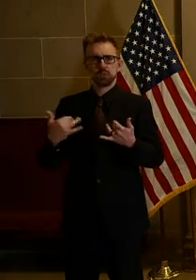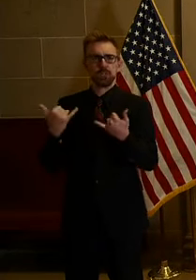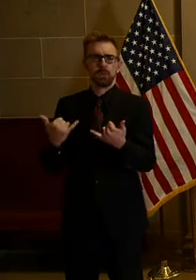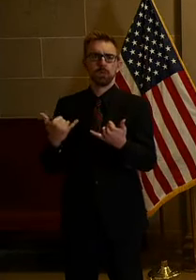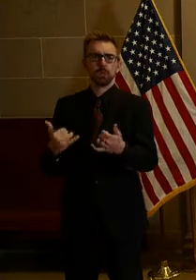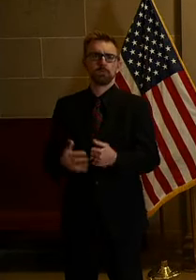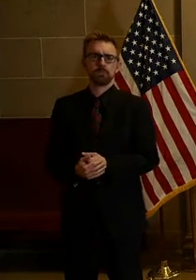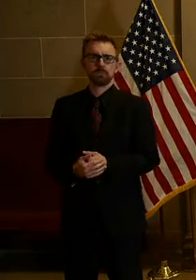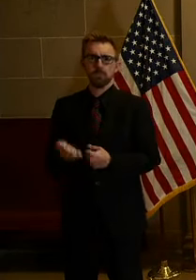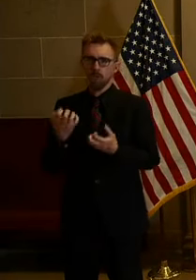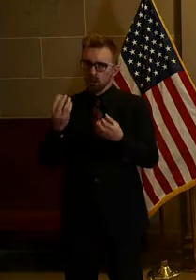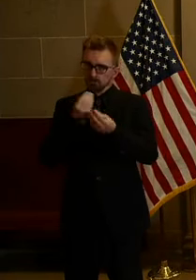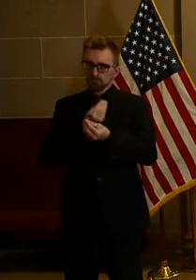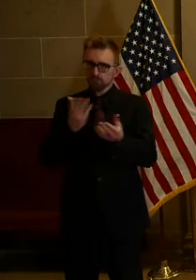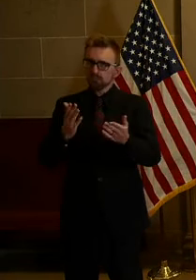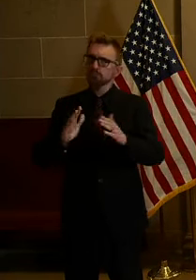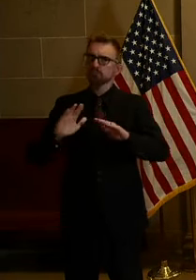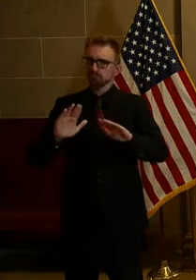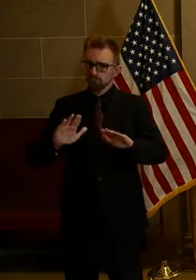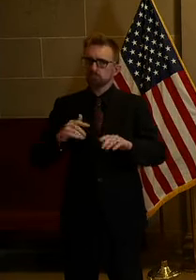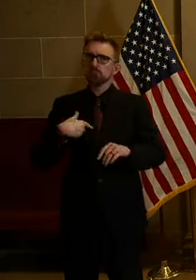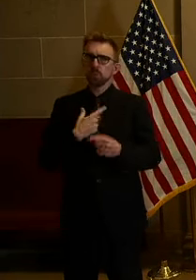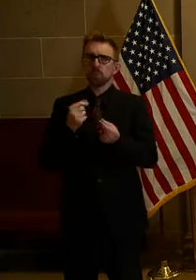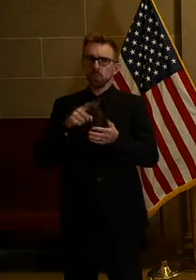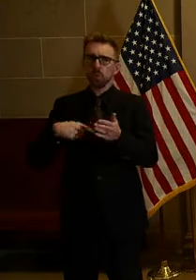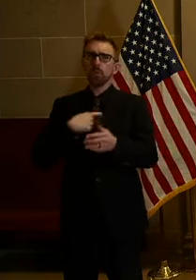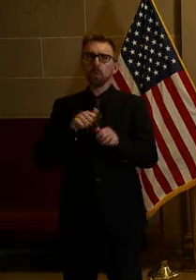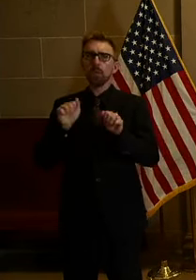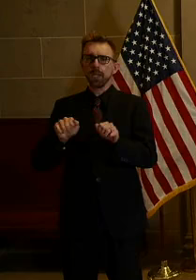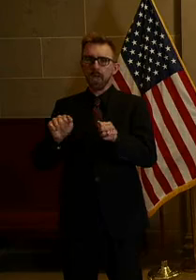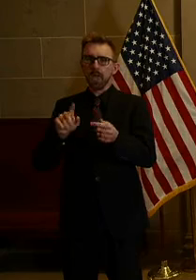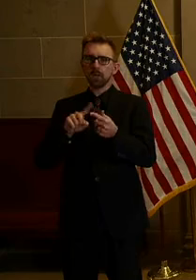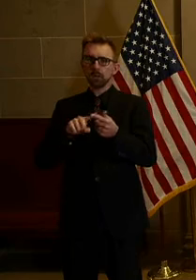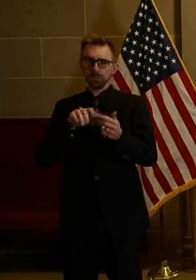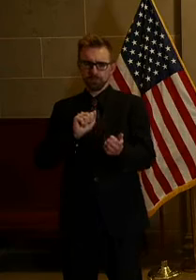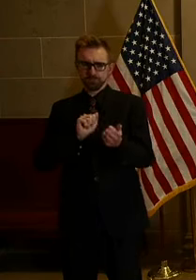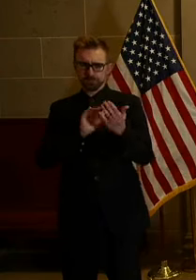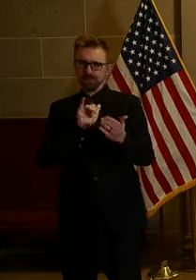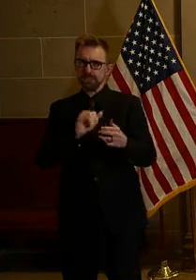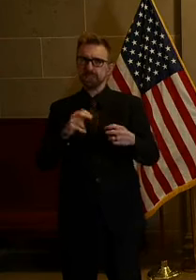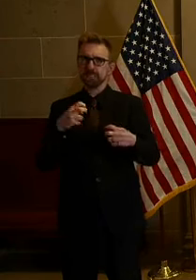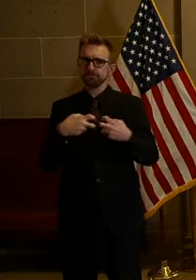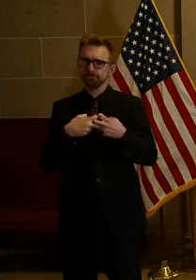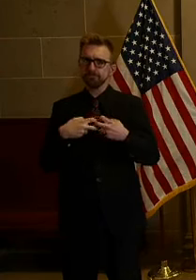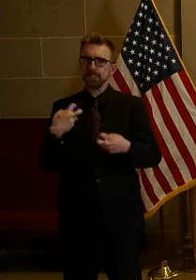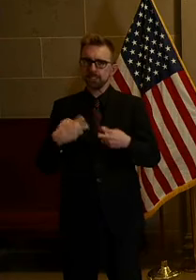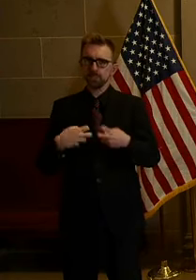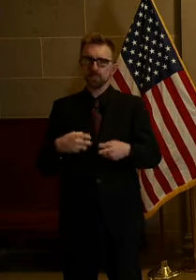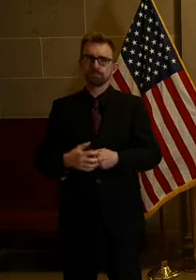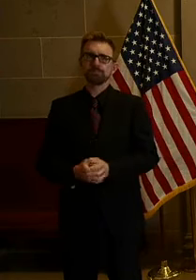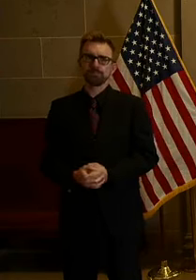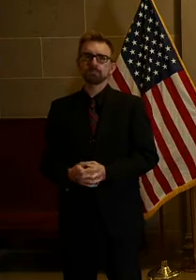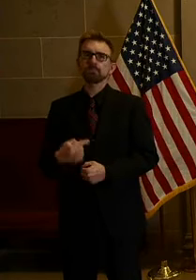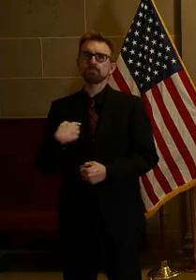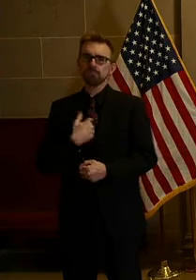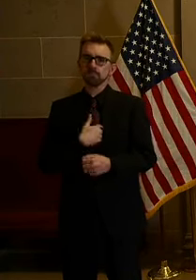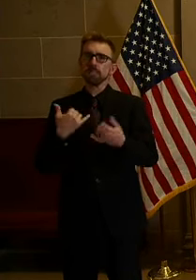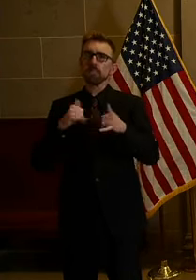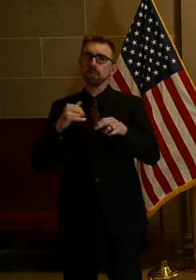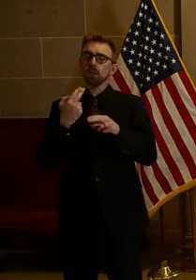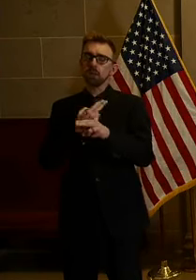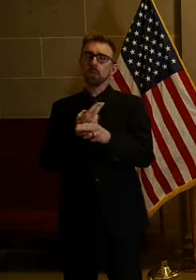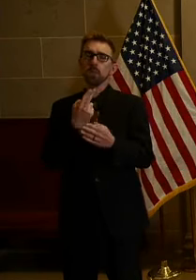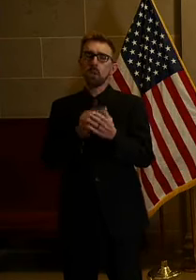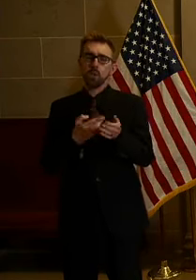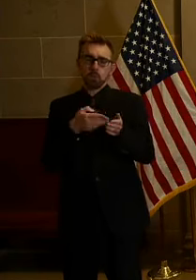I want to assure you that we're doing all we can to address this issue. We continue to use both